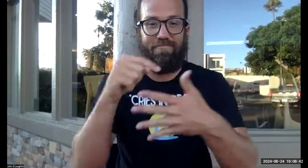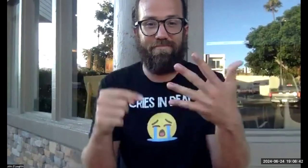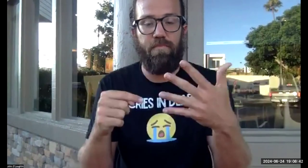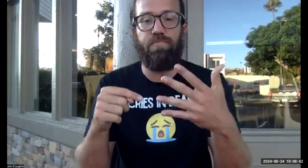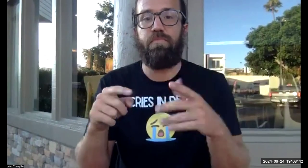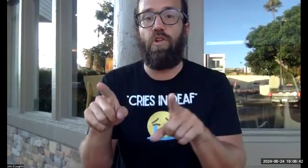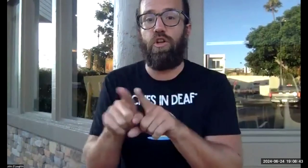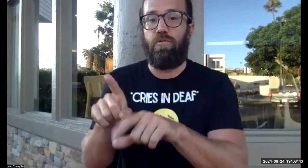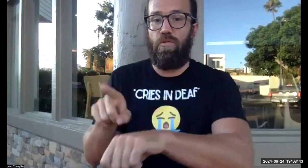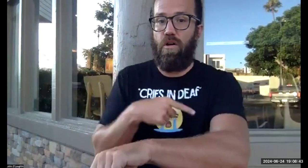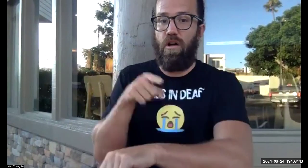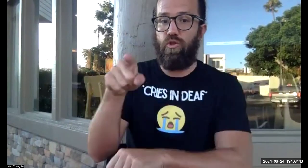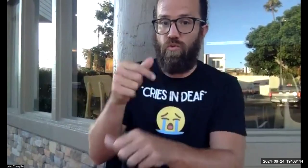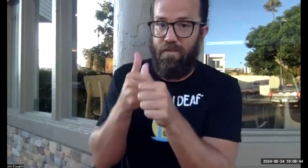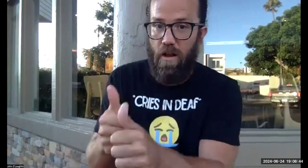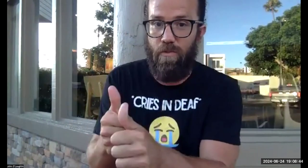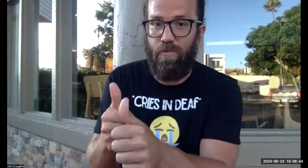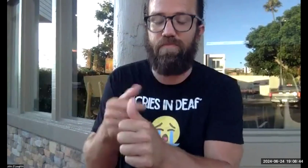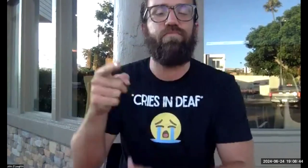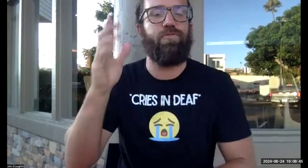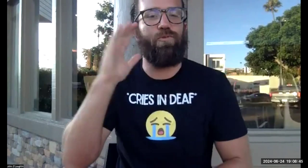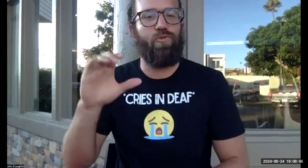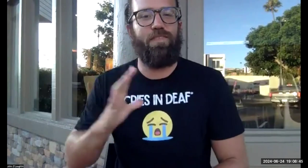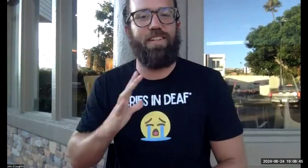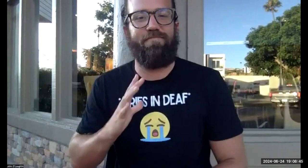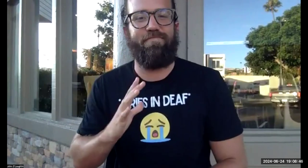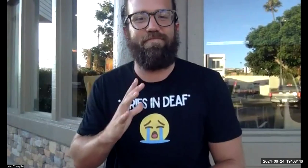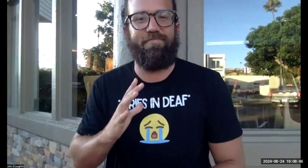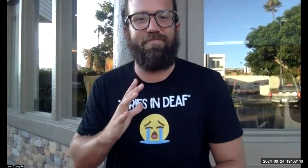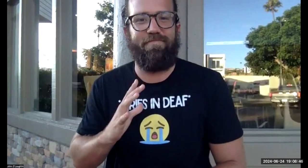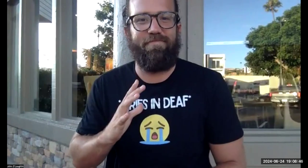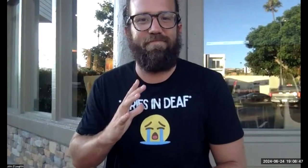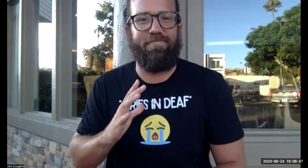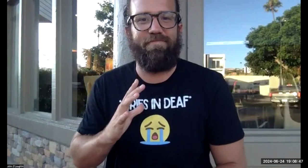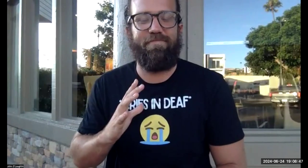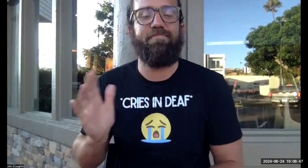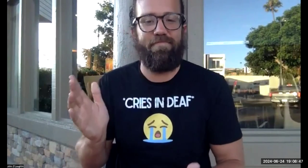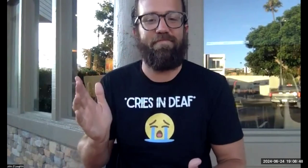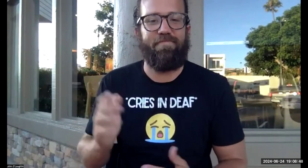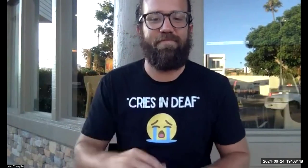So you see the requirements, the list of requirements, as long as you follow those requirements, you will do just fine.